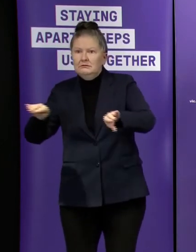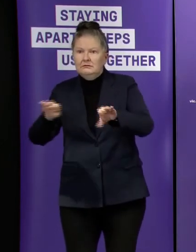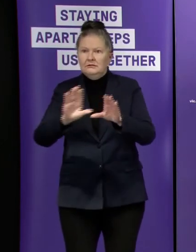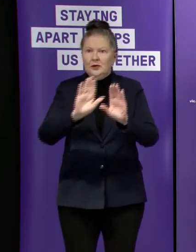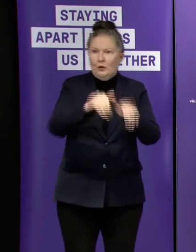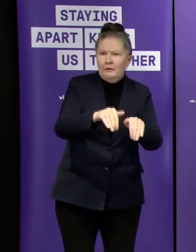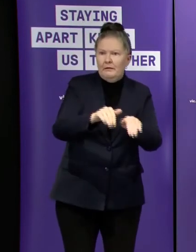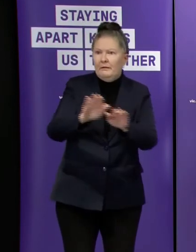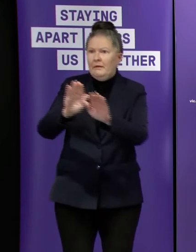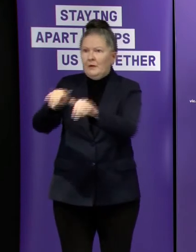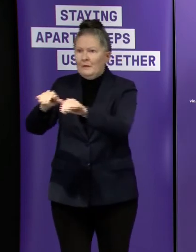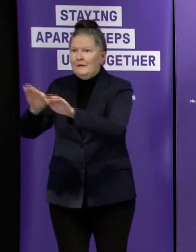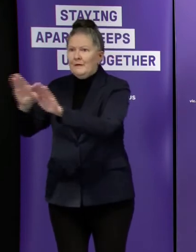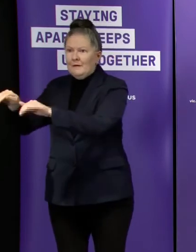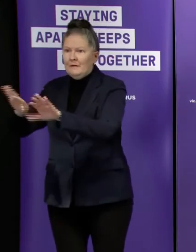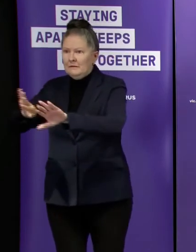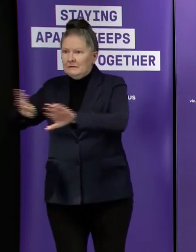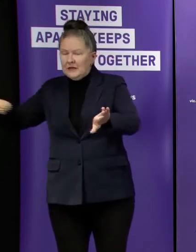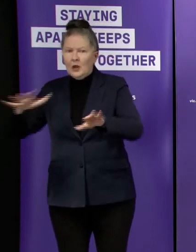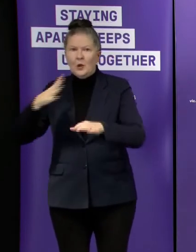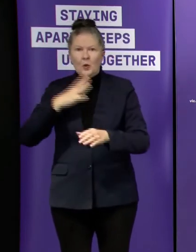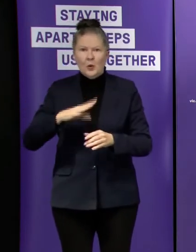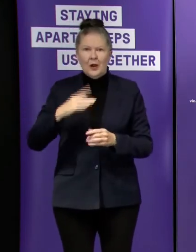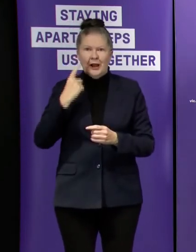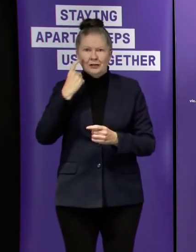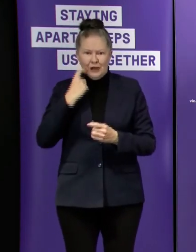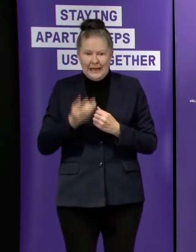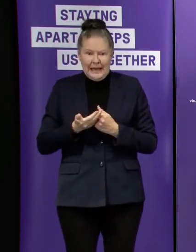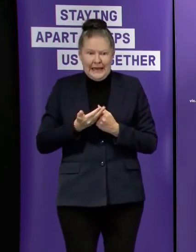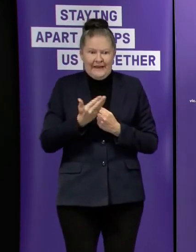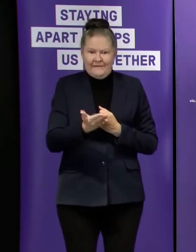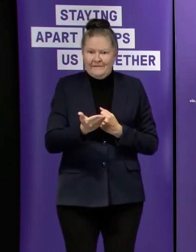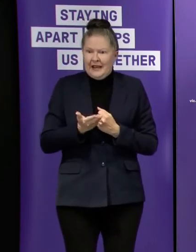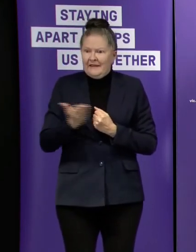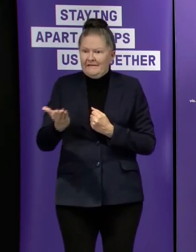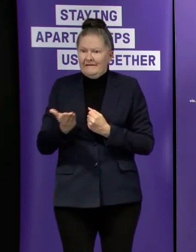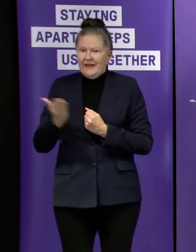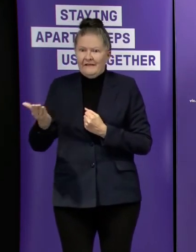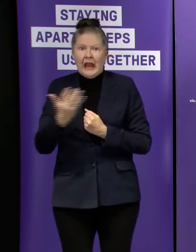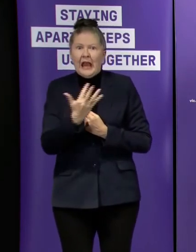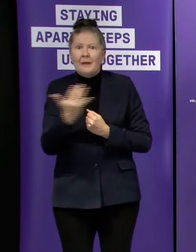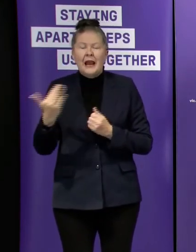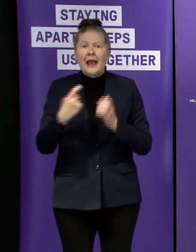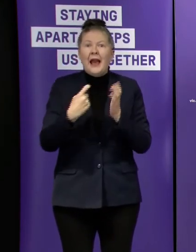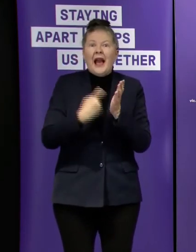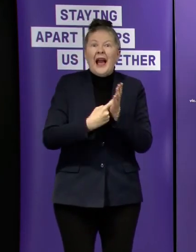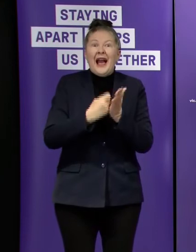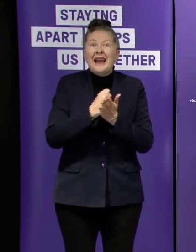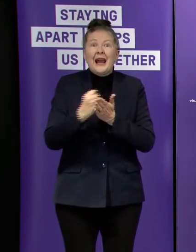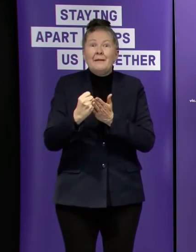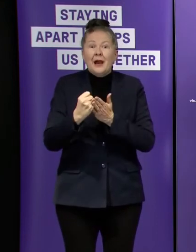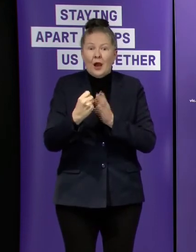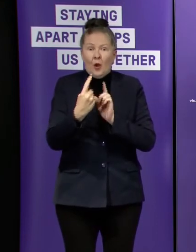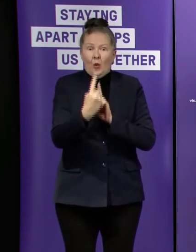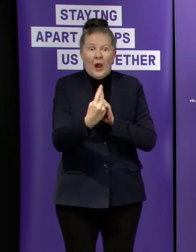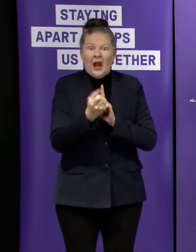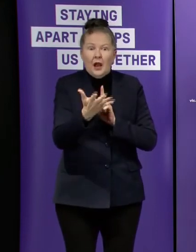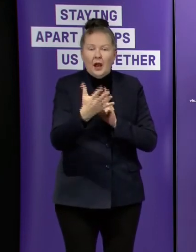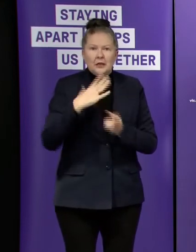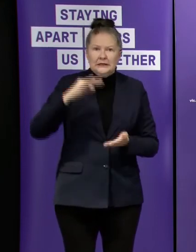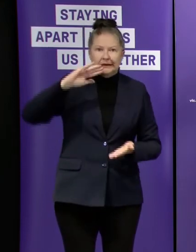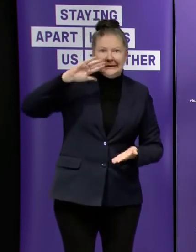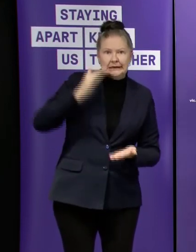people to try and drive that r naught number so the number of people on average that an infected person in turn infects